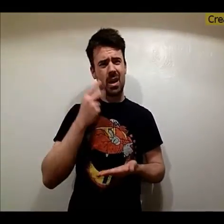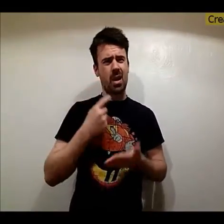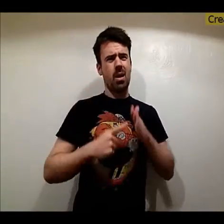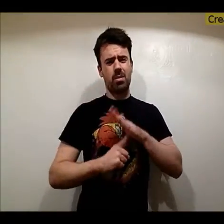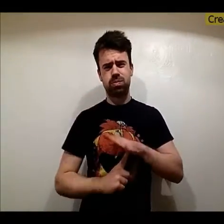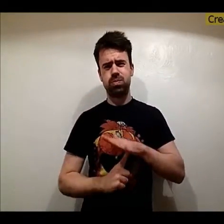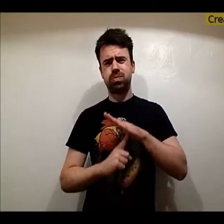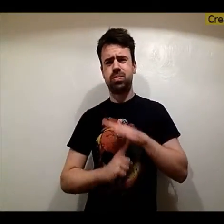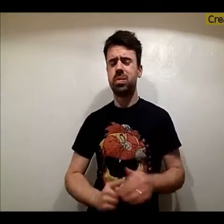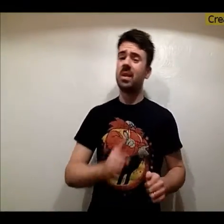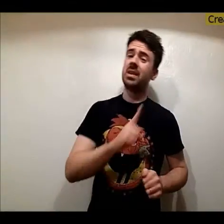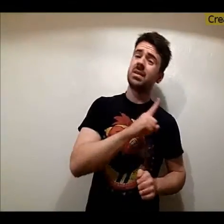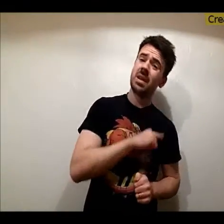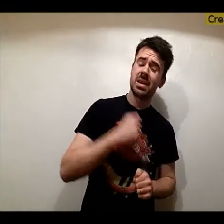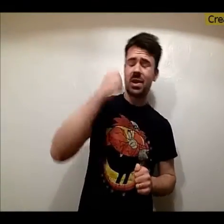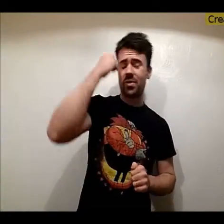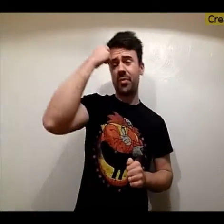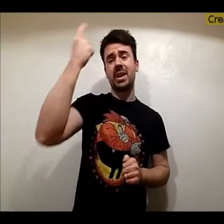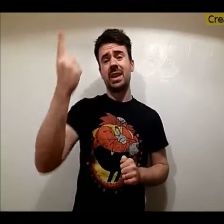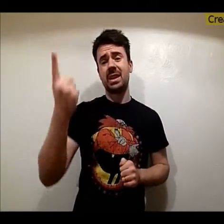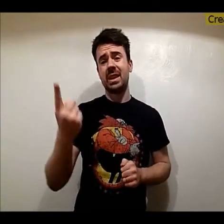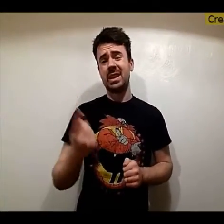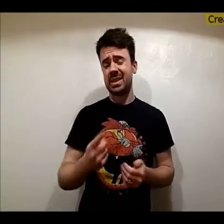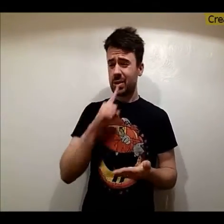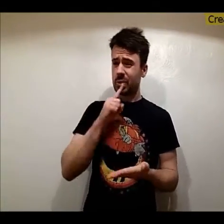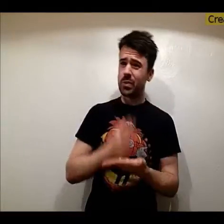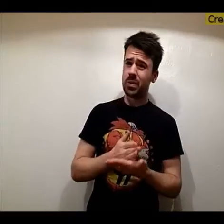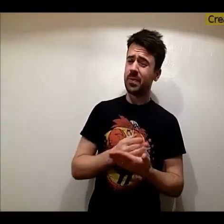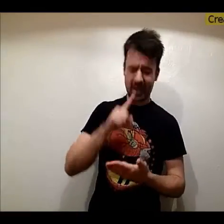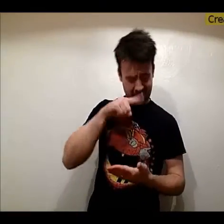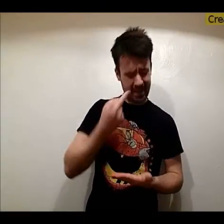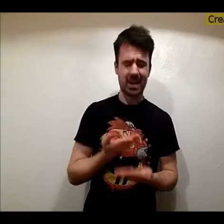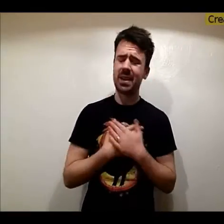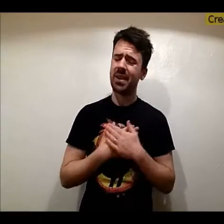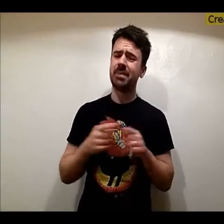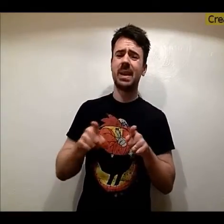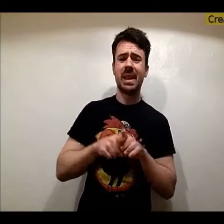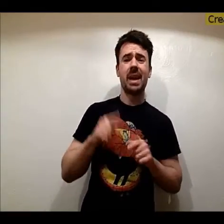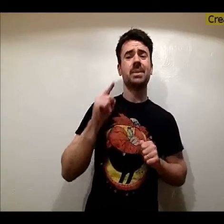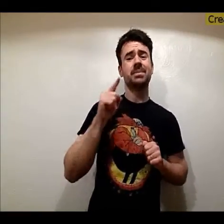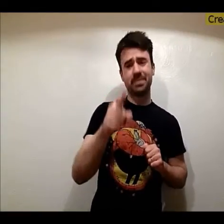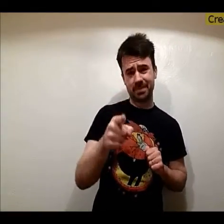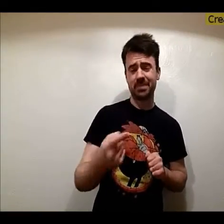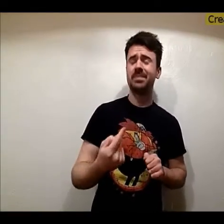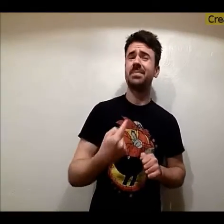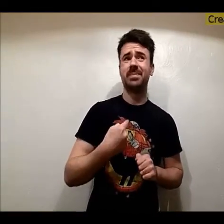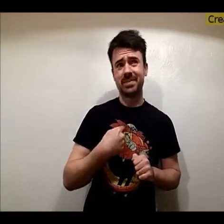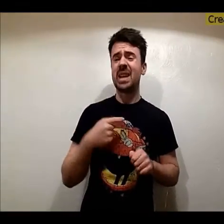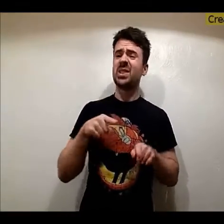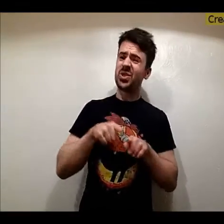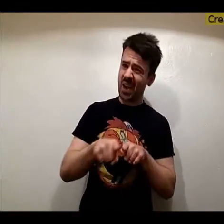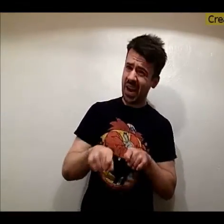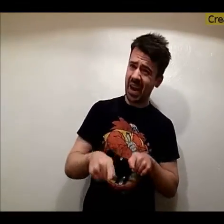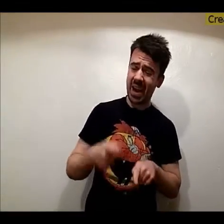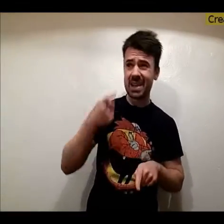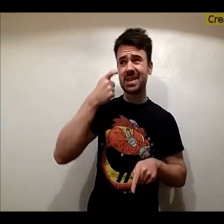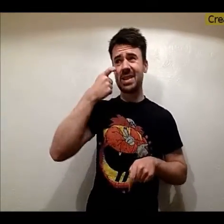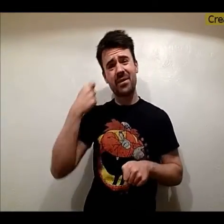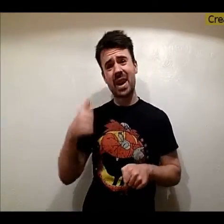so blue Cause I realized the truth, they can't love me like you I tried to